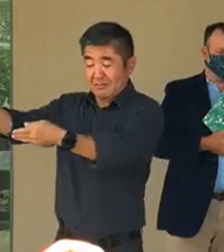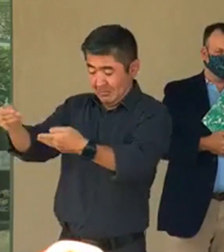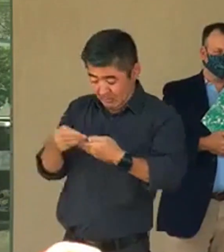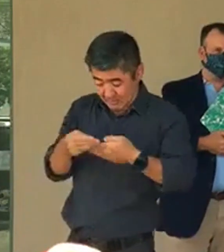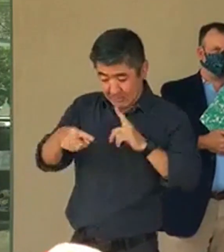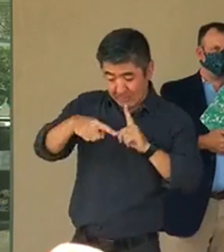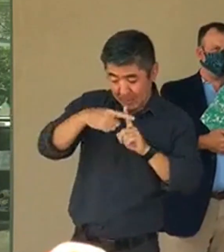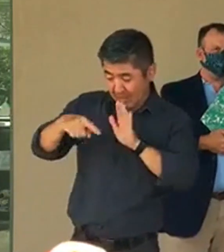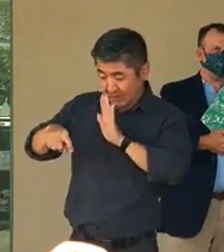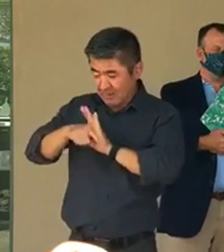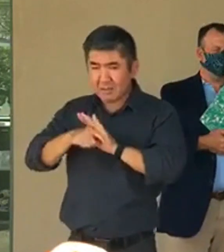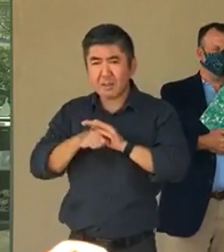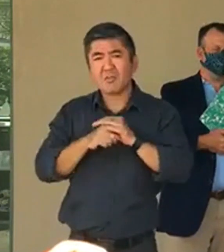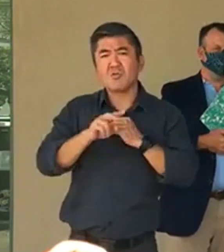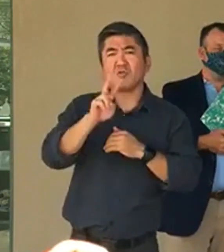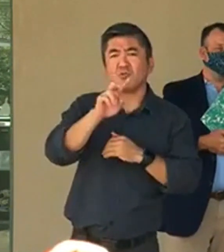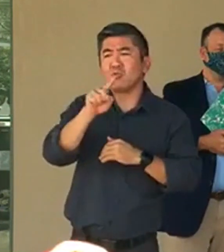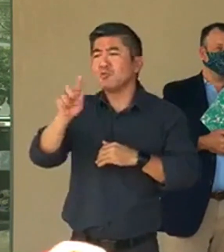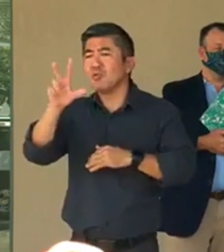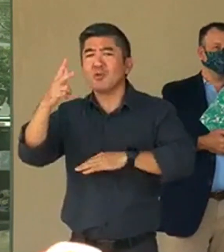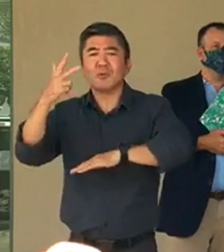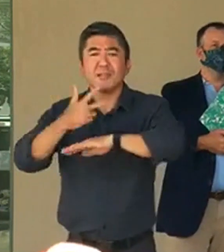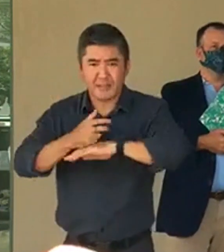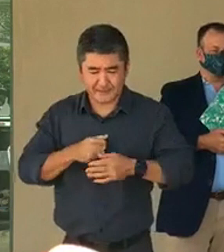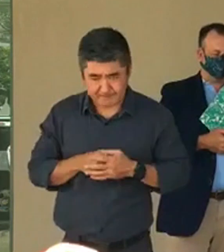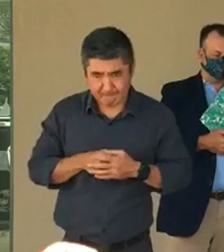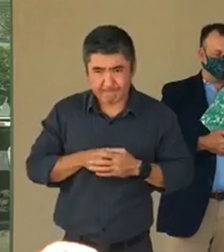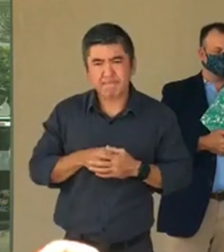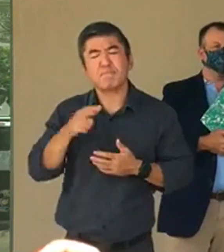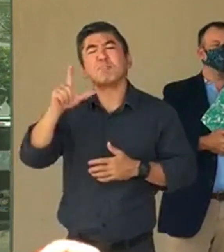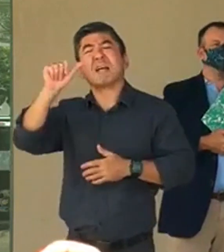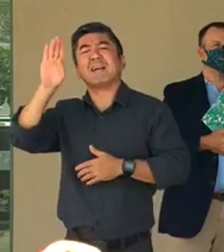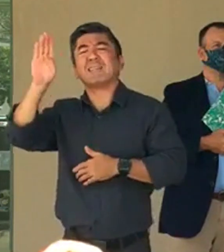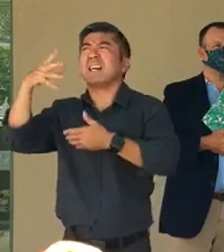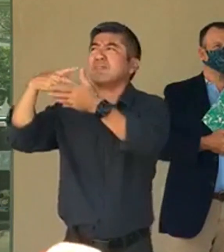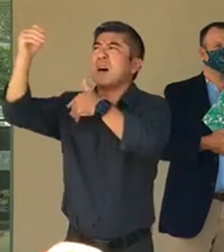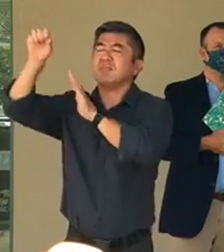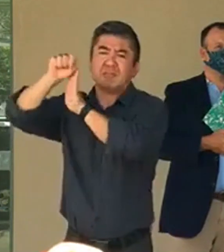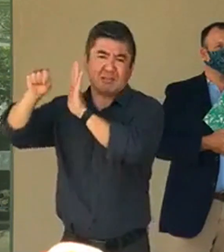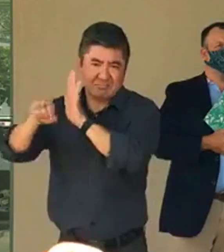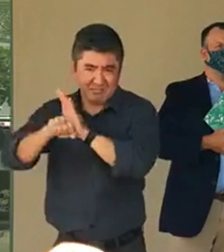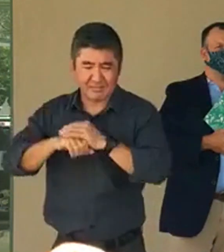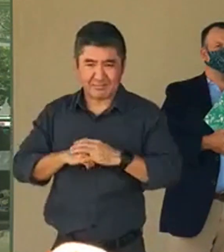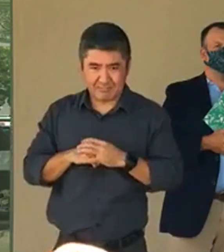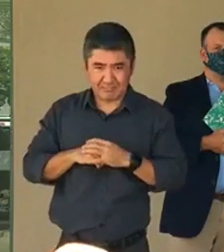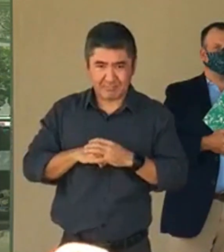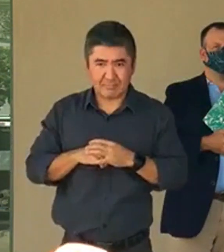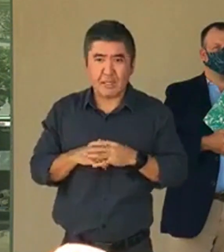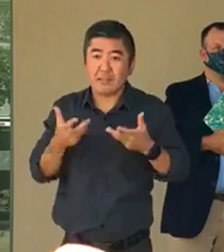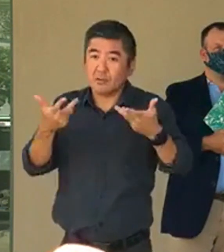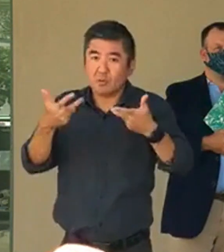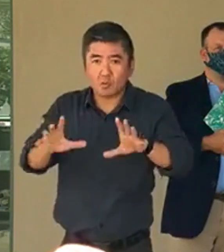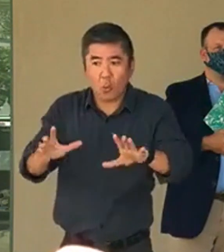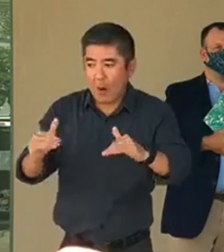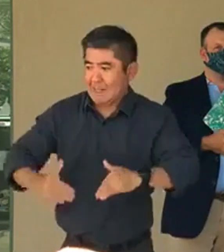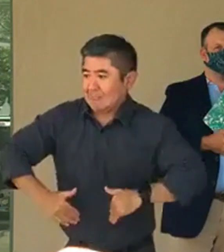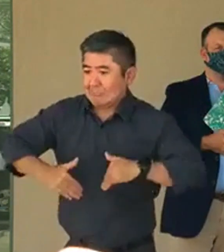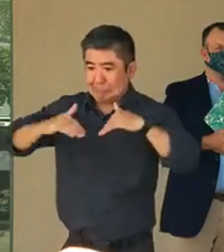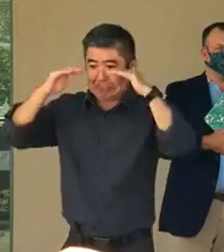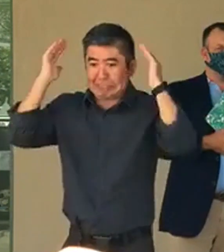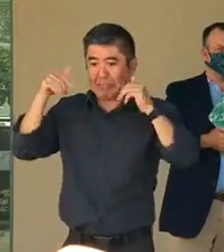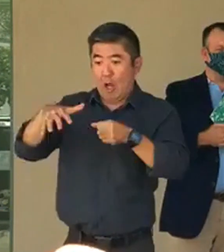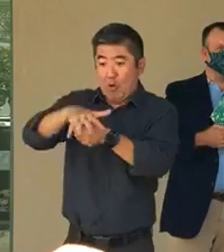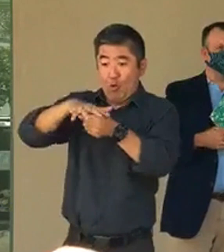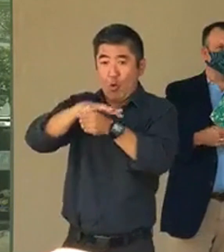we are working with labs outside of the state of Hawaii. Again, as the mayor and the governor mentioned, we don't want to take up capacity